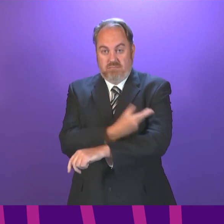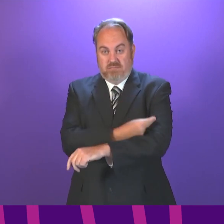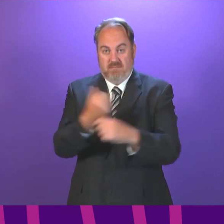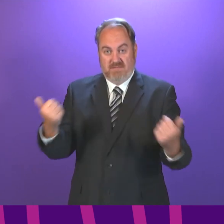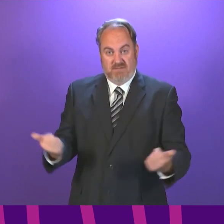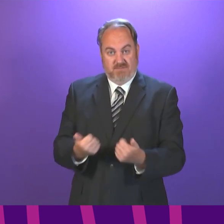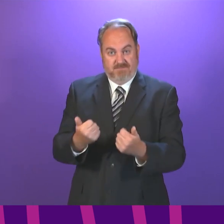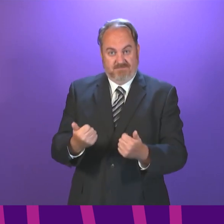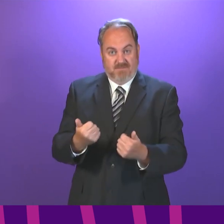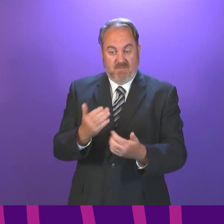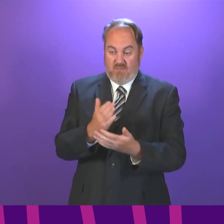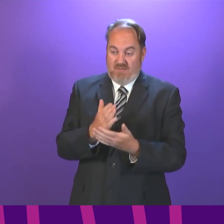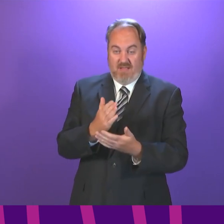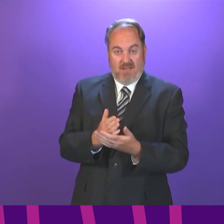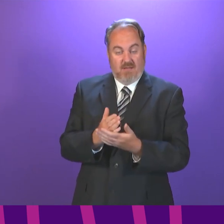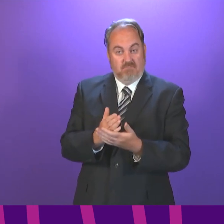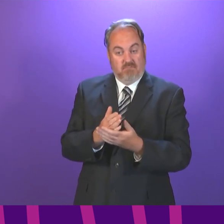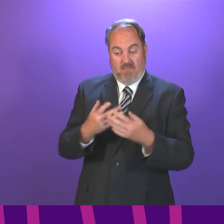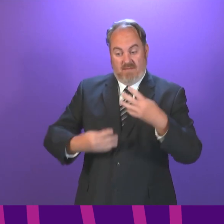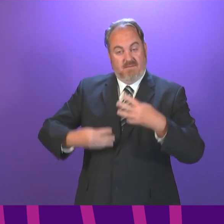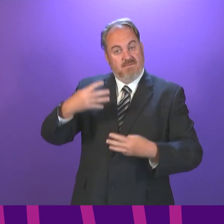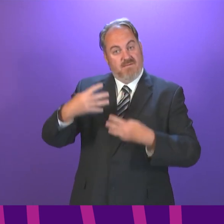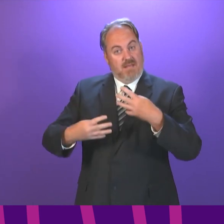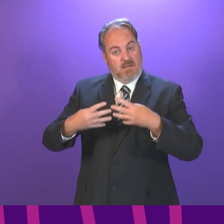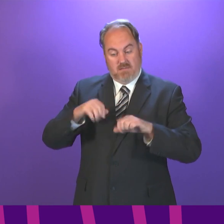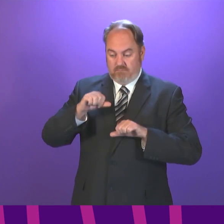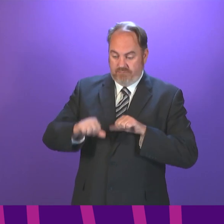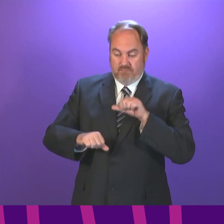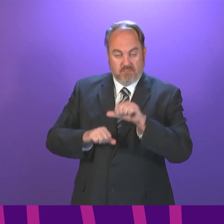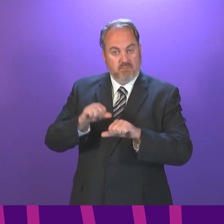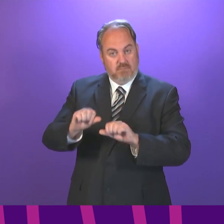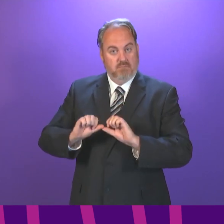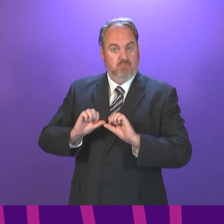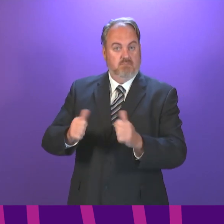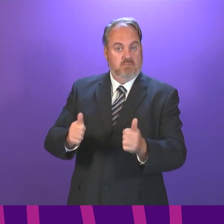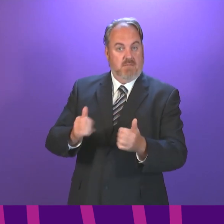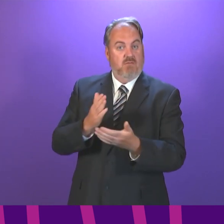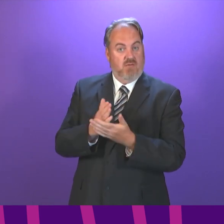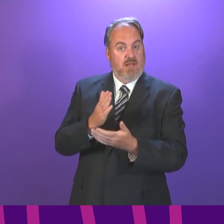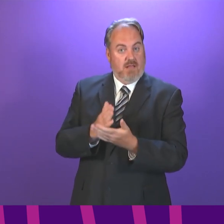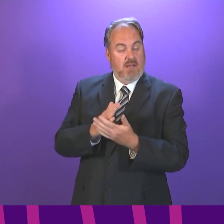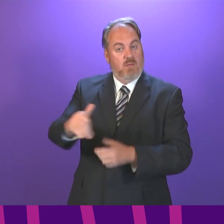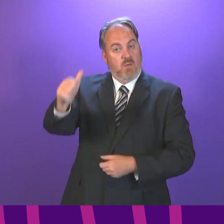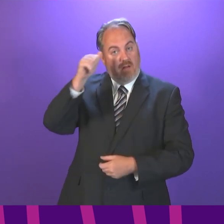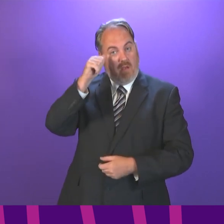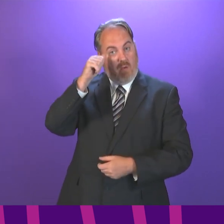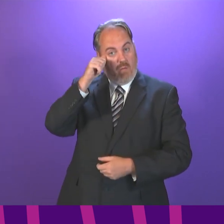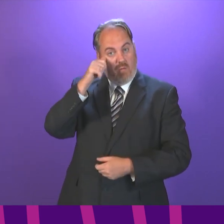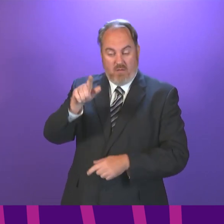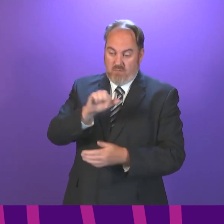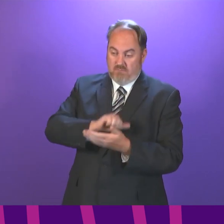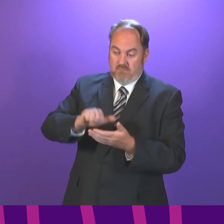So, all of these figures are broadly in line with the trend that has been evident for the past four weeks.